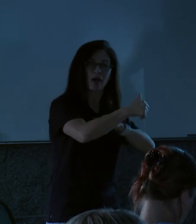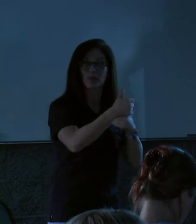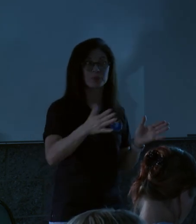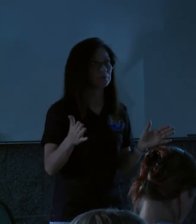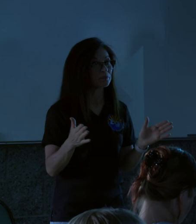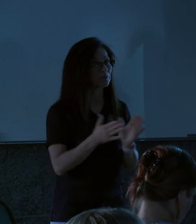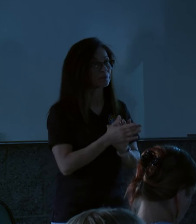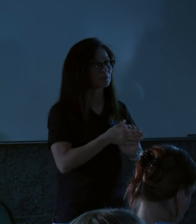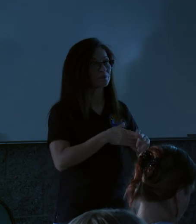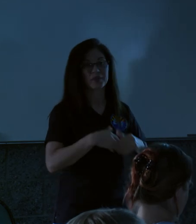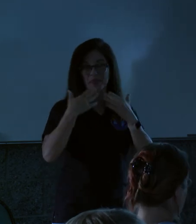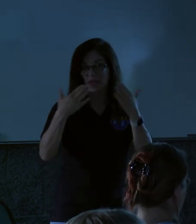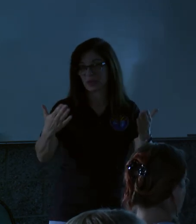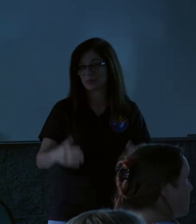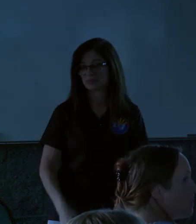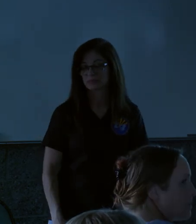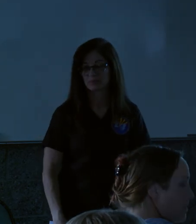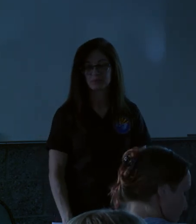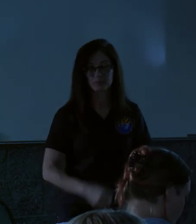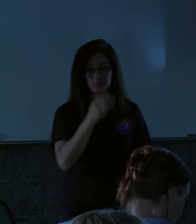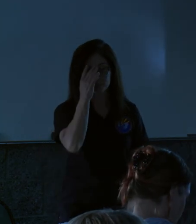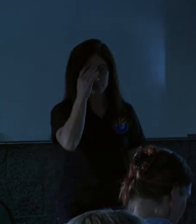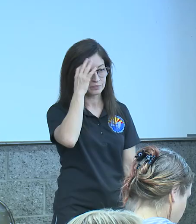Okay? Thank you. Thank you.